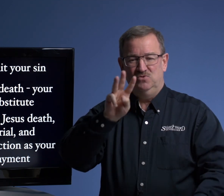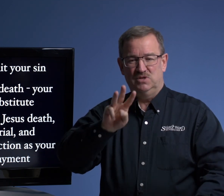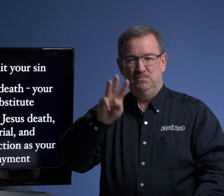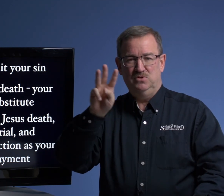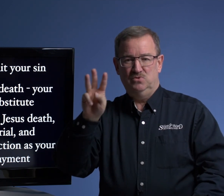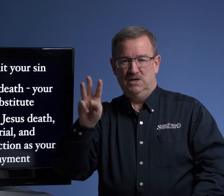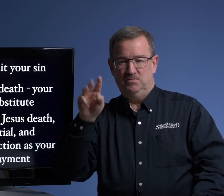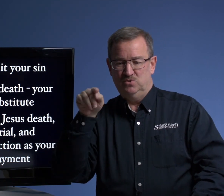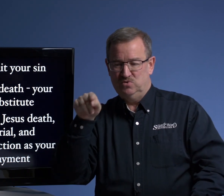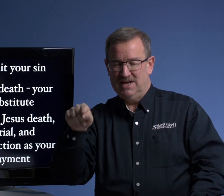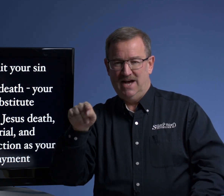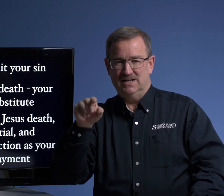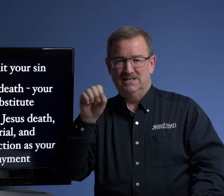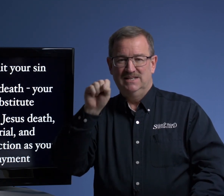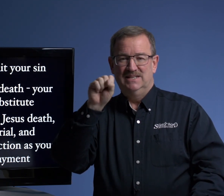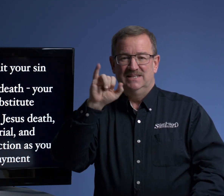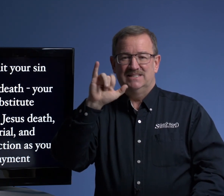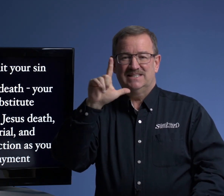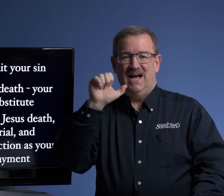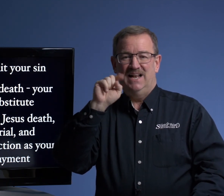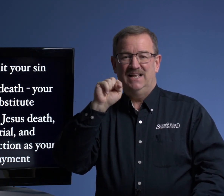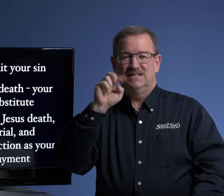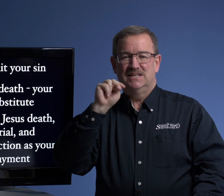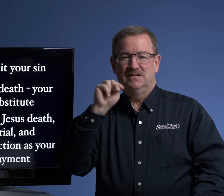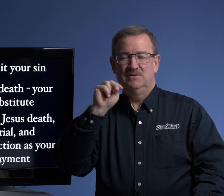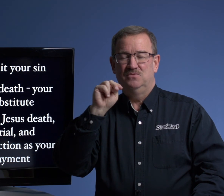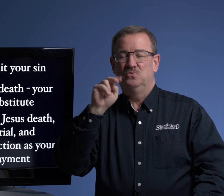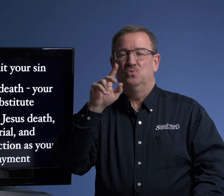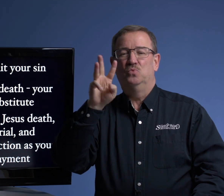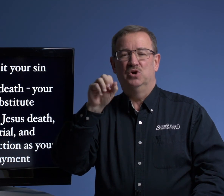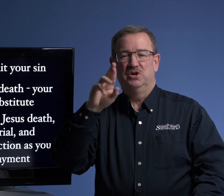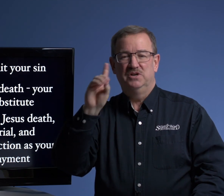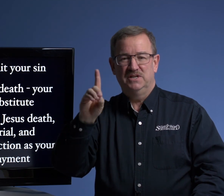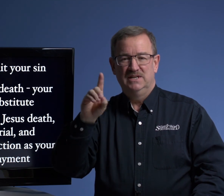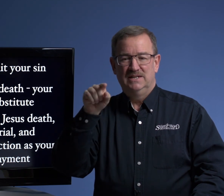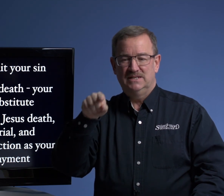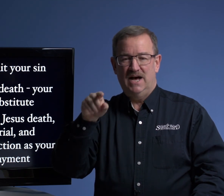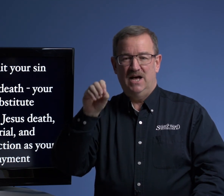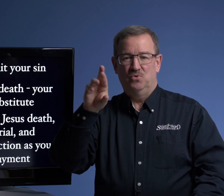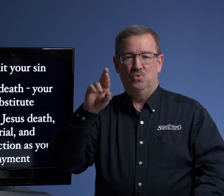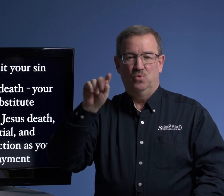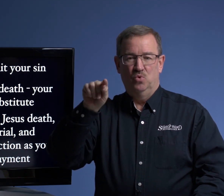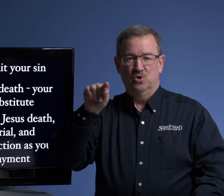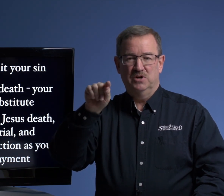.silentword.org